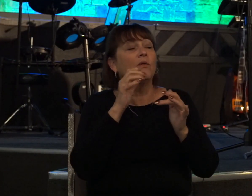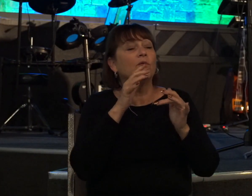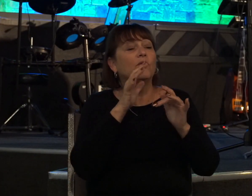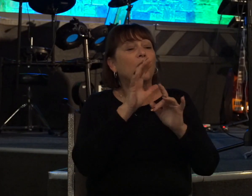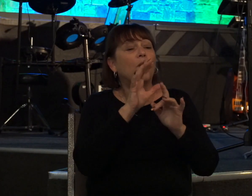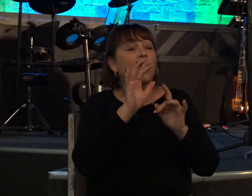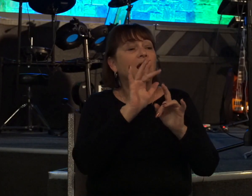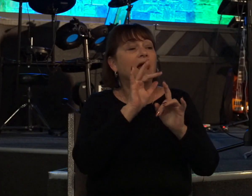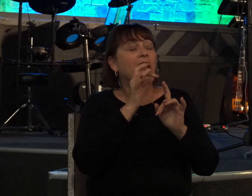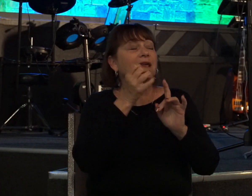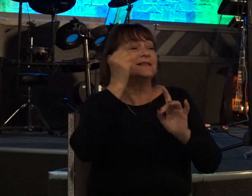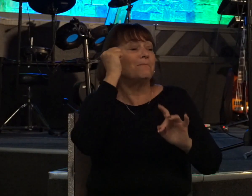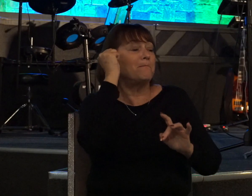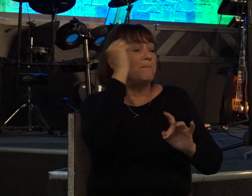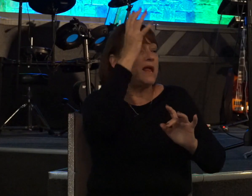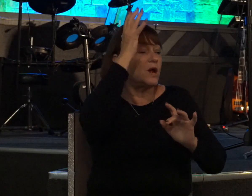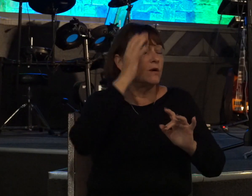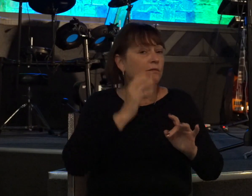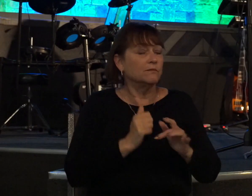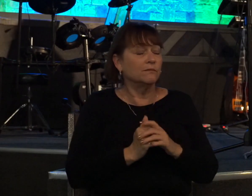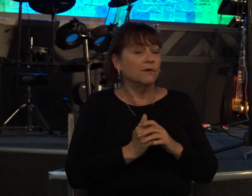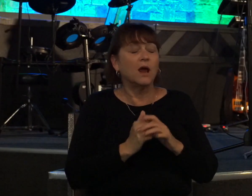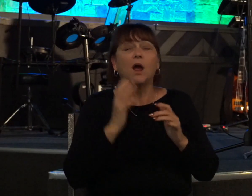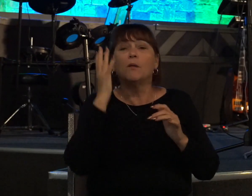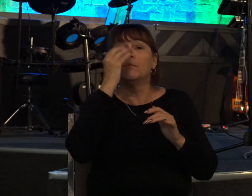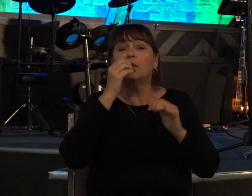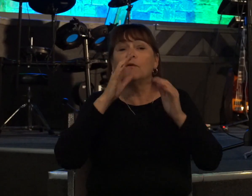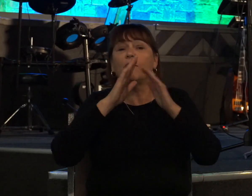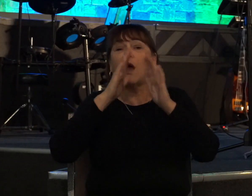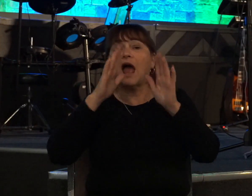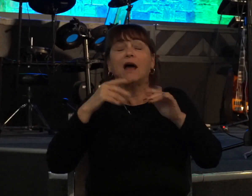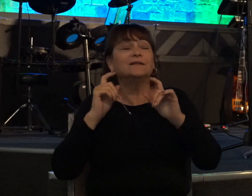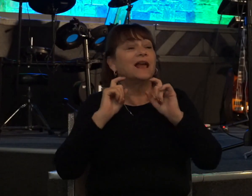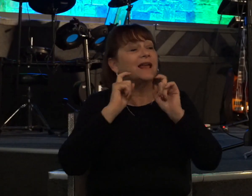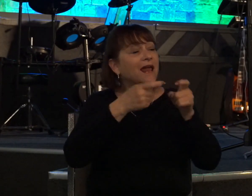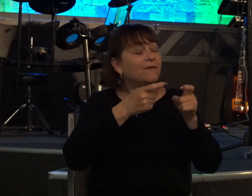i gave you a beautiful house cedar planks